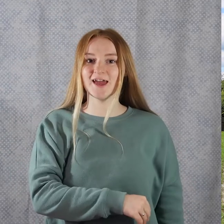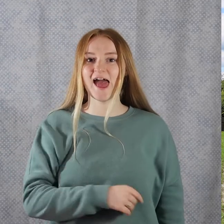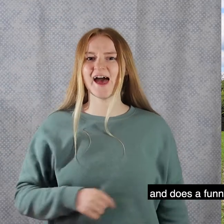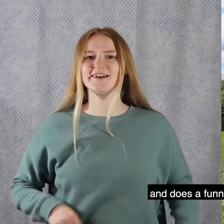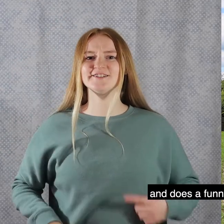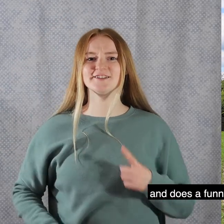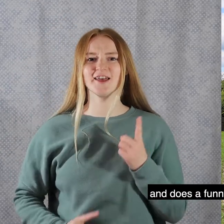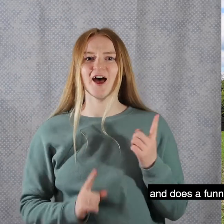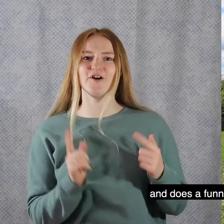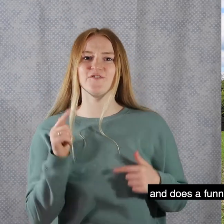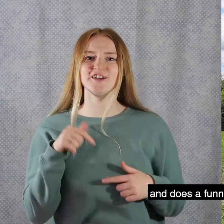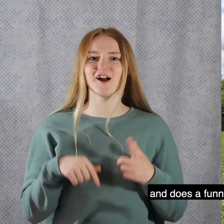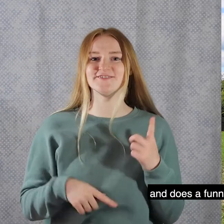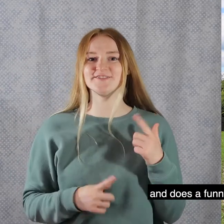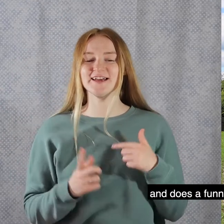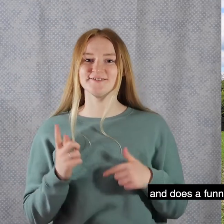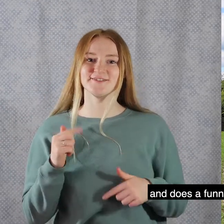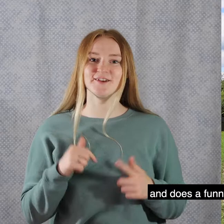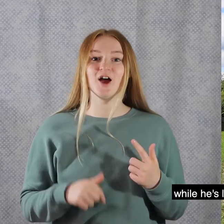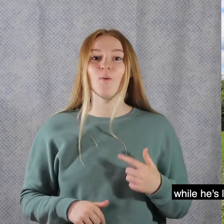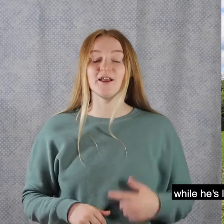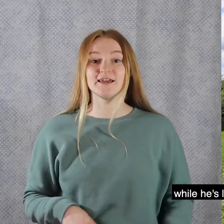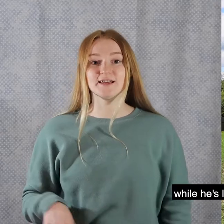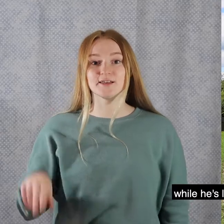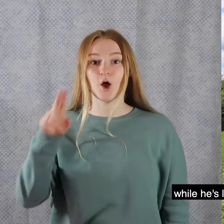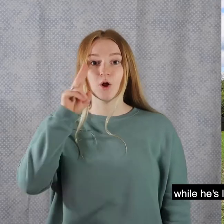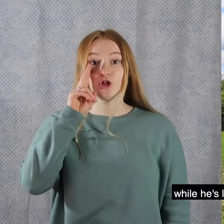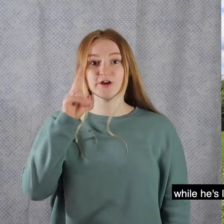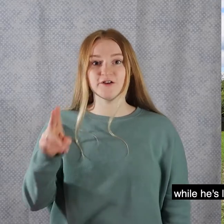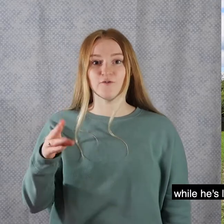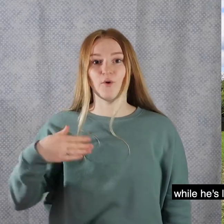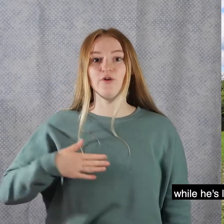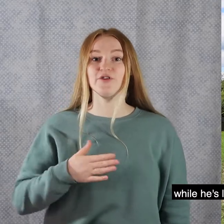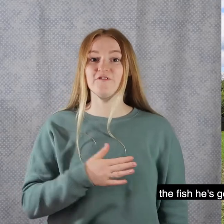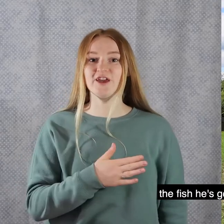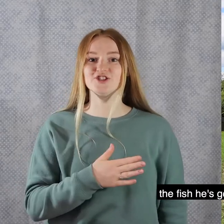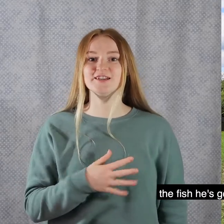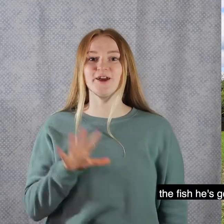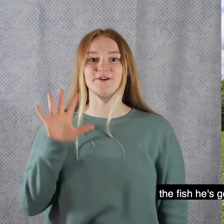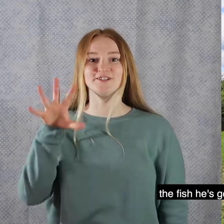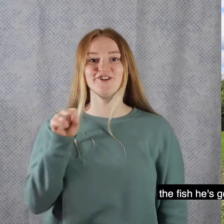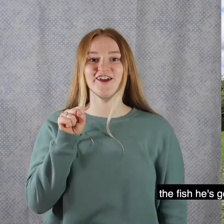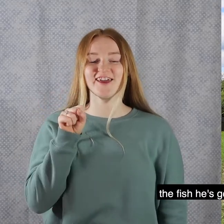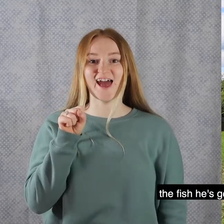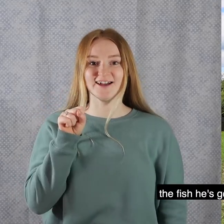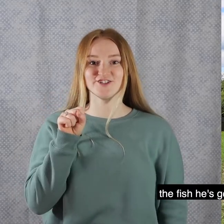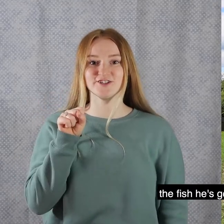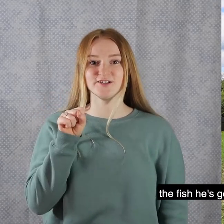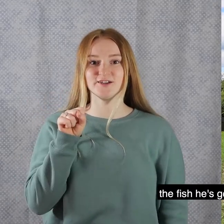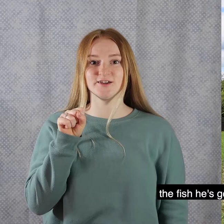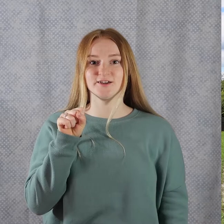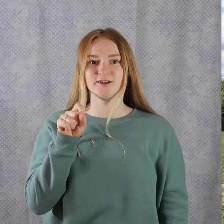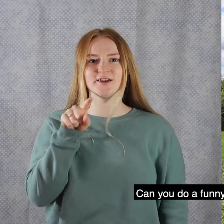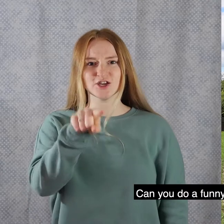fishing and does a funny kind of dance while he's looking for the fish he's going to catch.